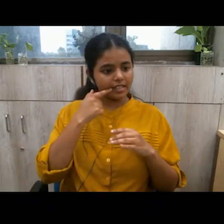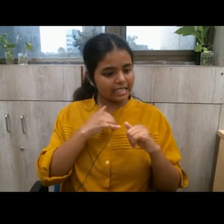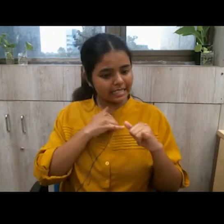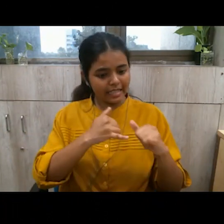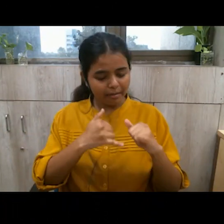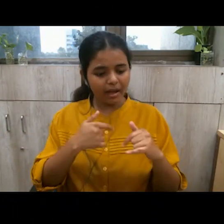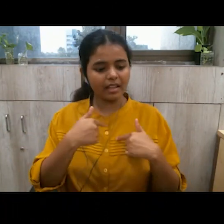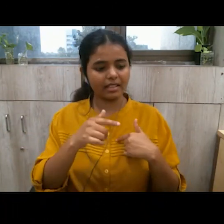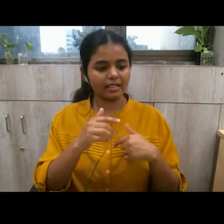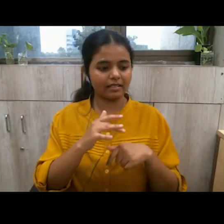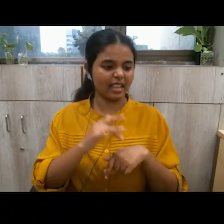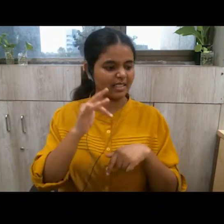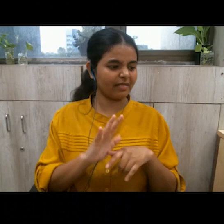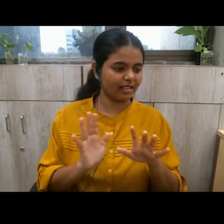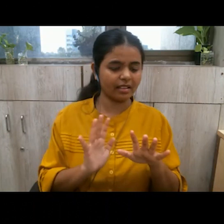your sub-identity